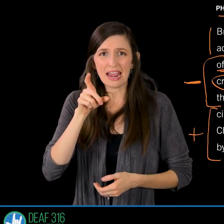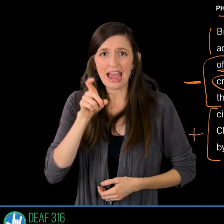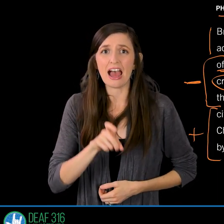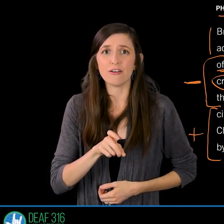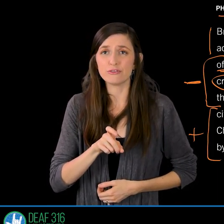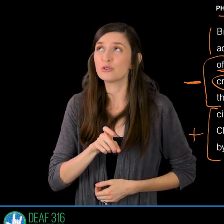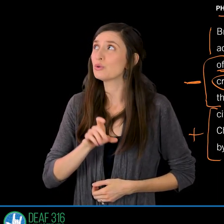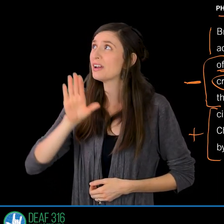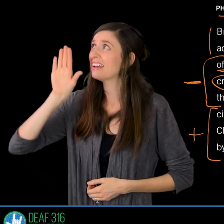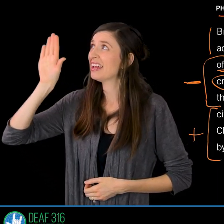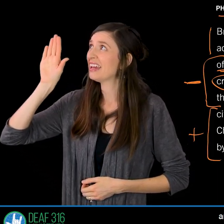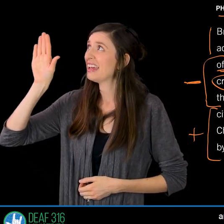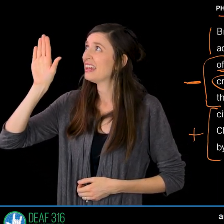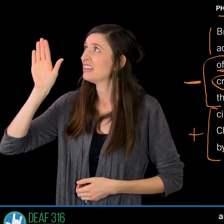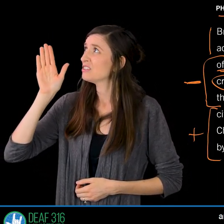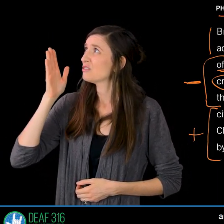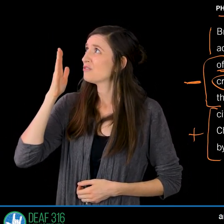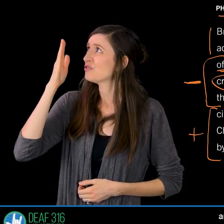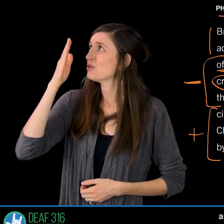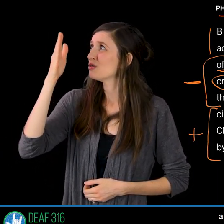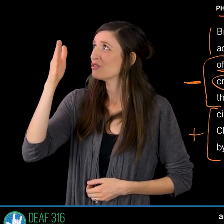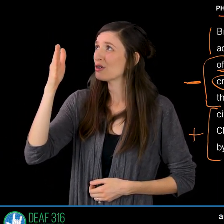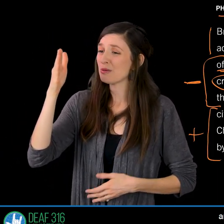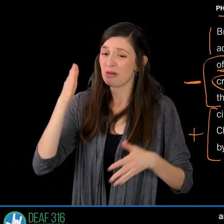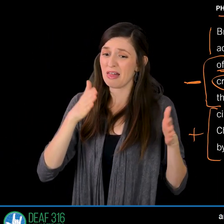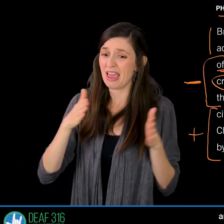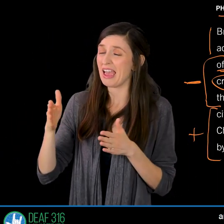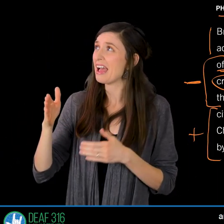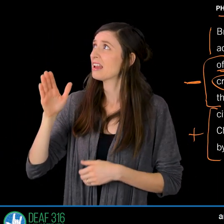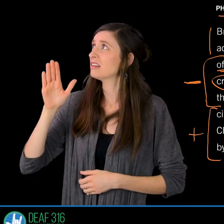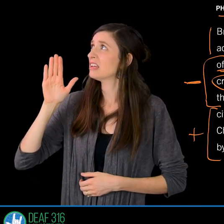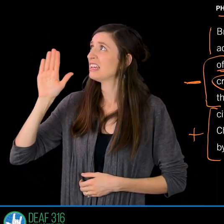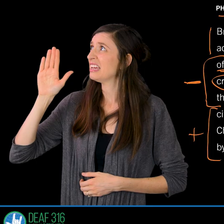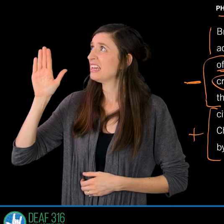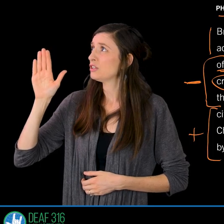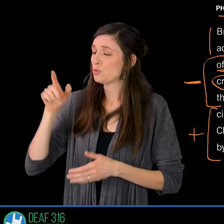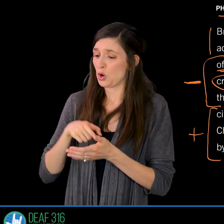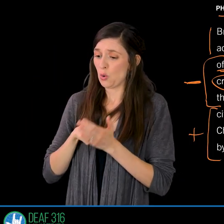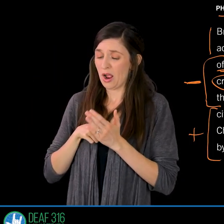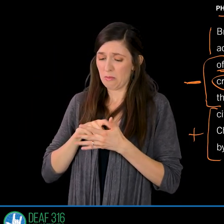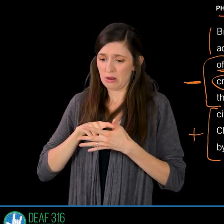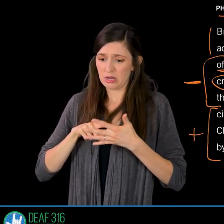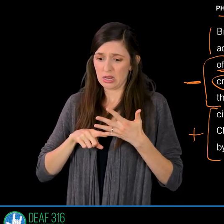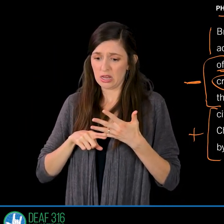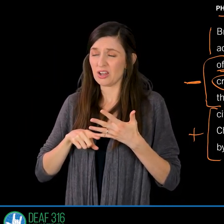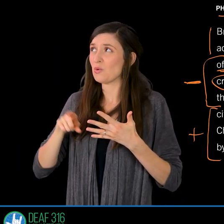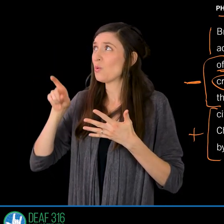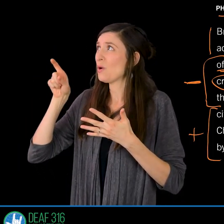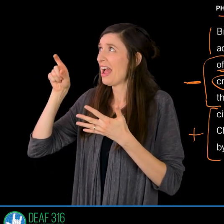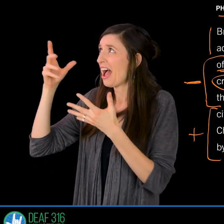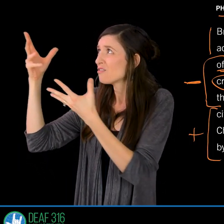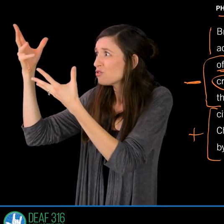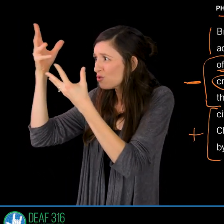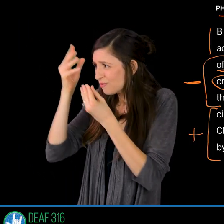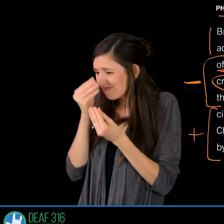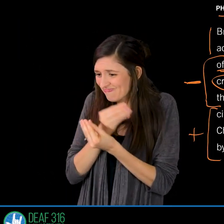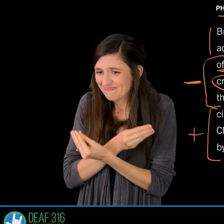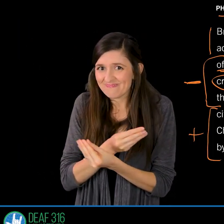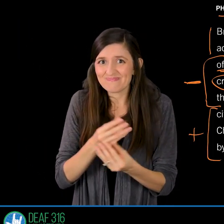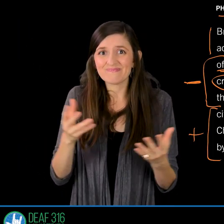coming upon people and the fact that they make a God out of their appetites and the fact that they boast in their shame which they do so